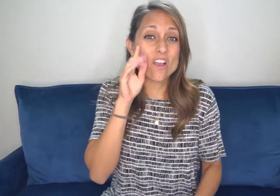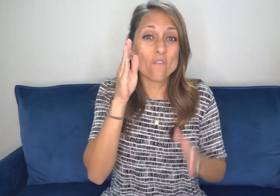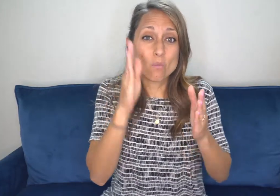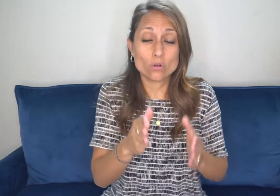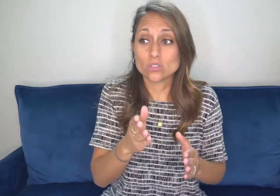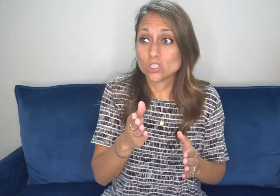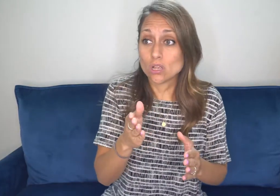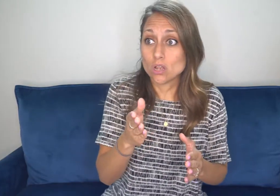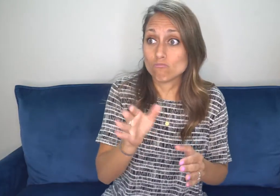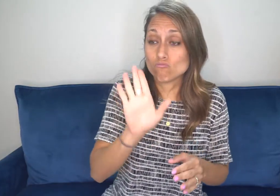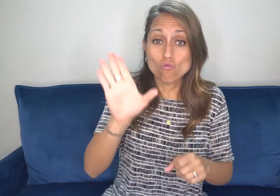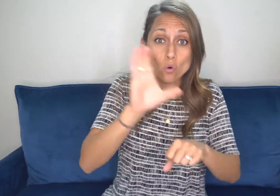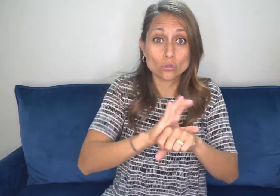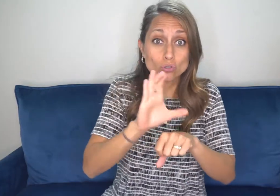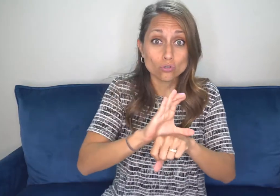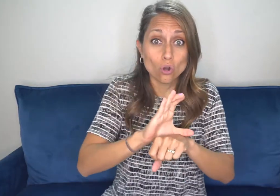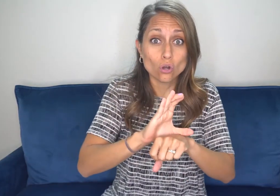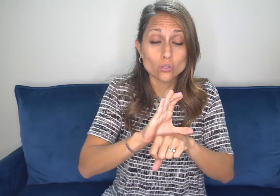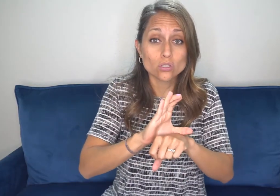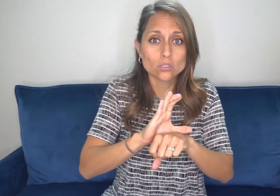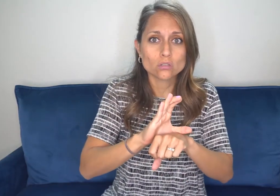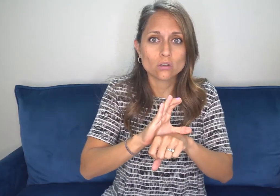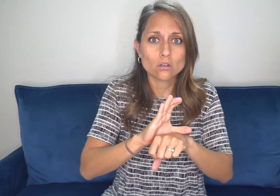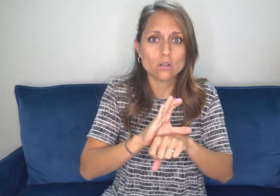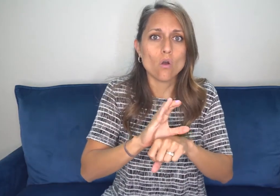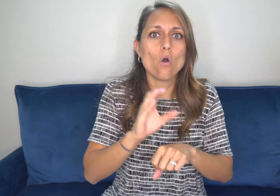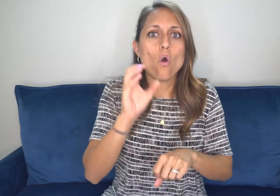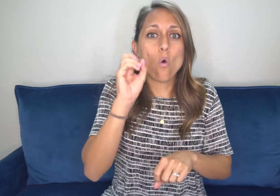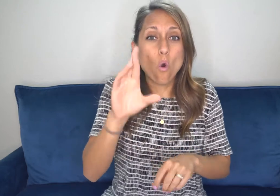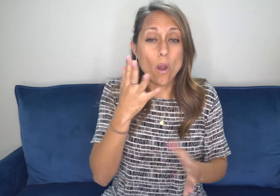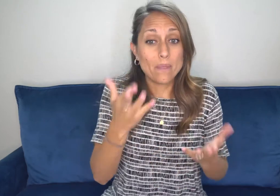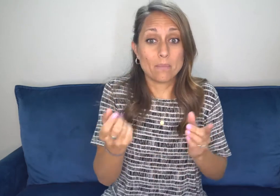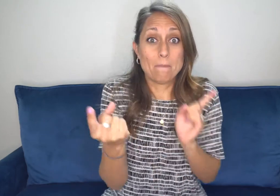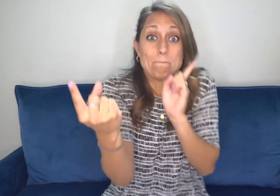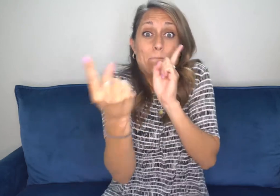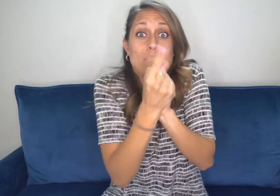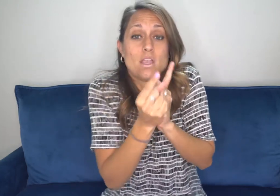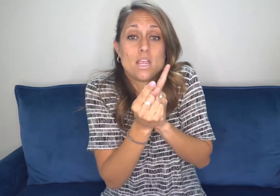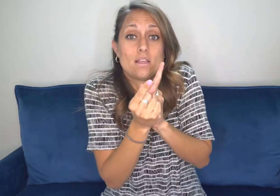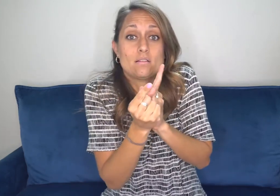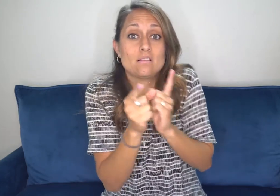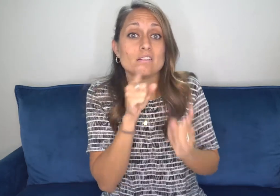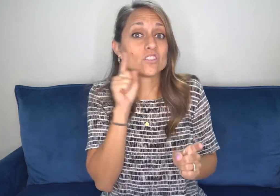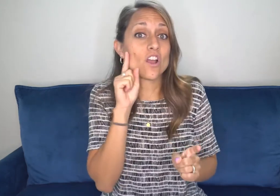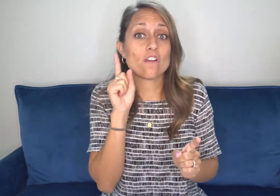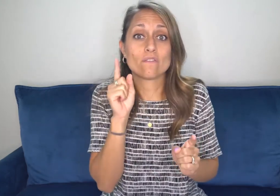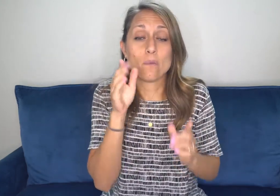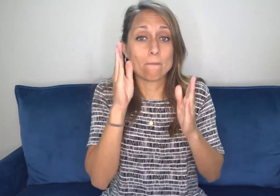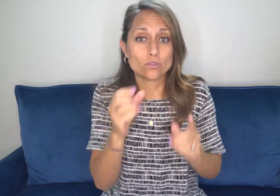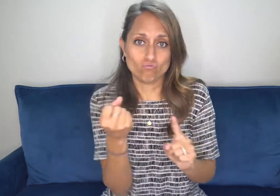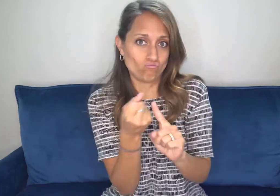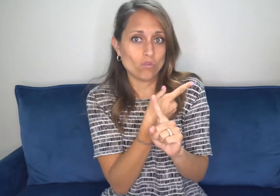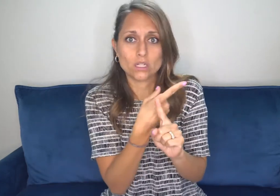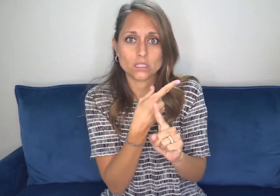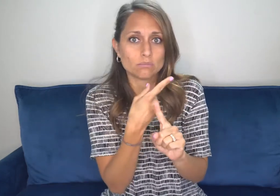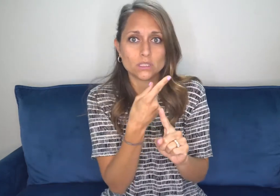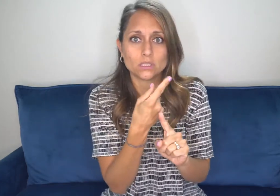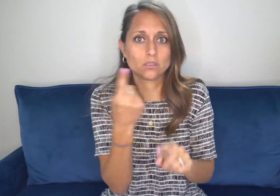people, hearing church, if you see a deaf individual that comes to your church service, or maybe you just meet